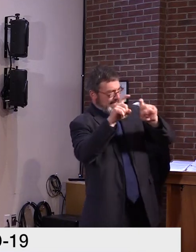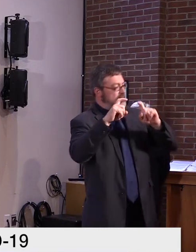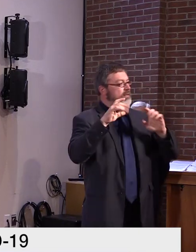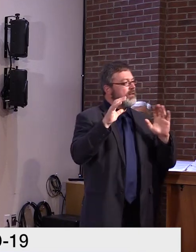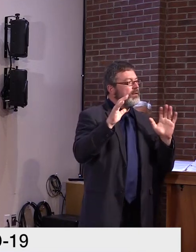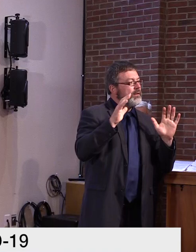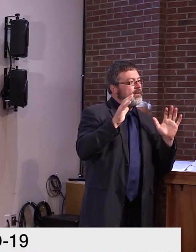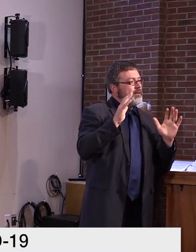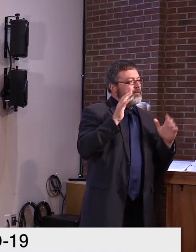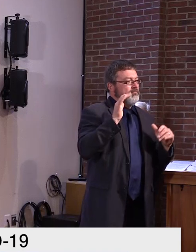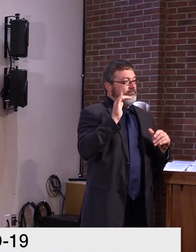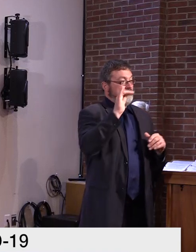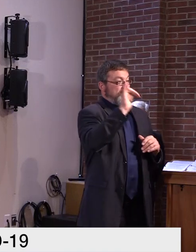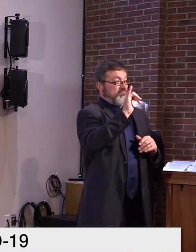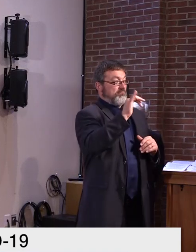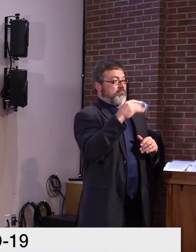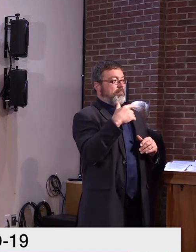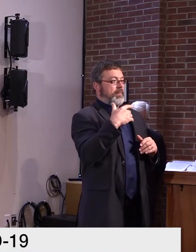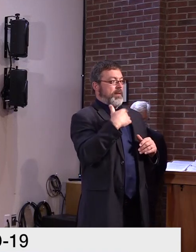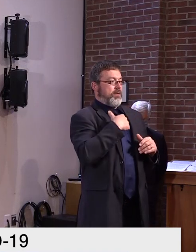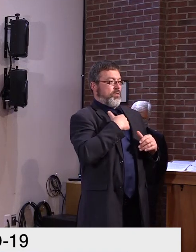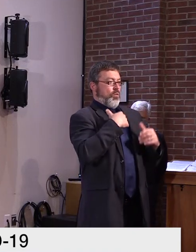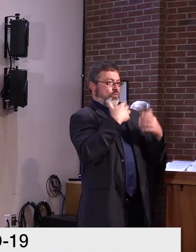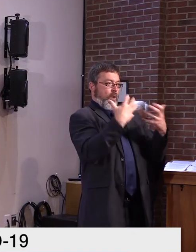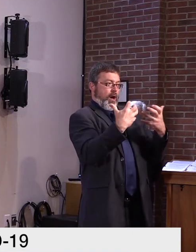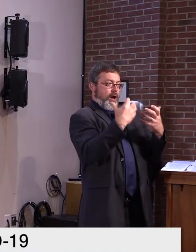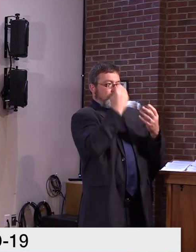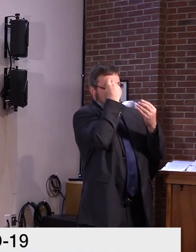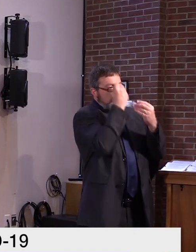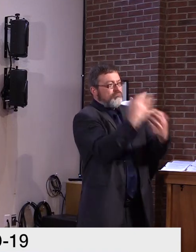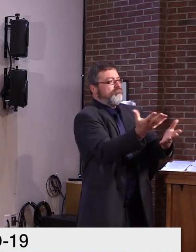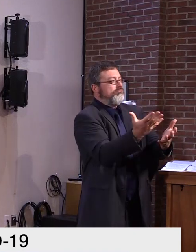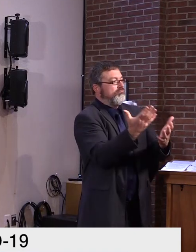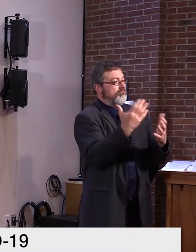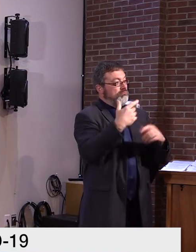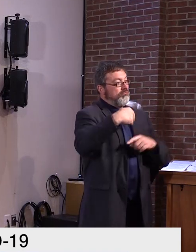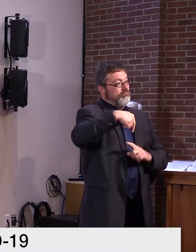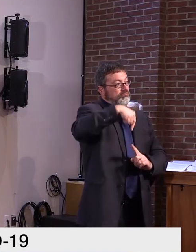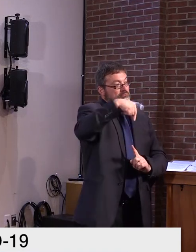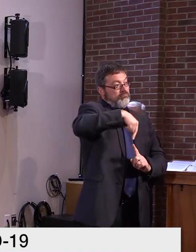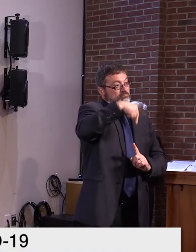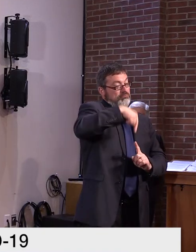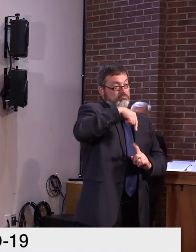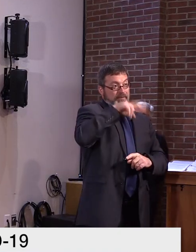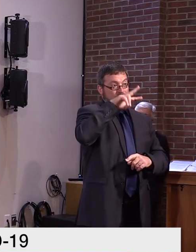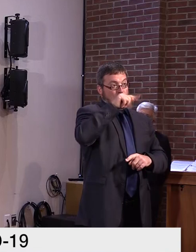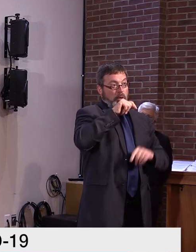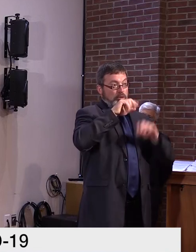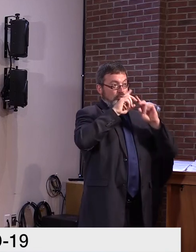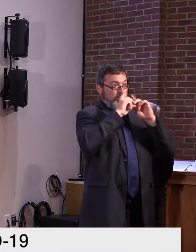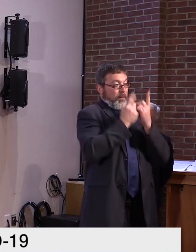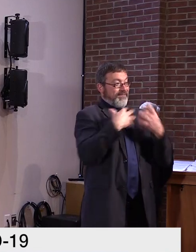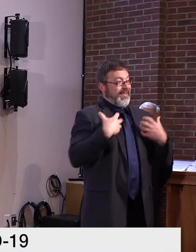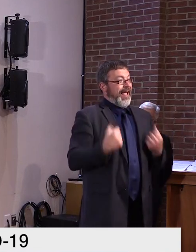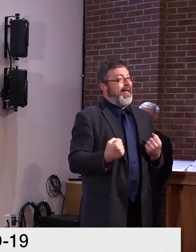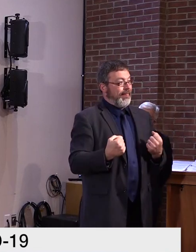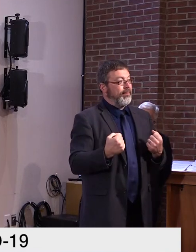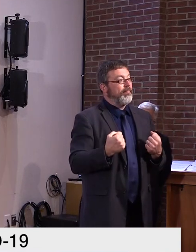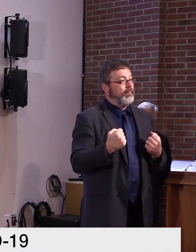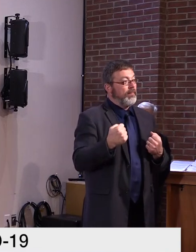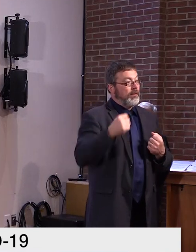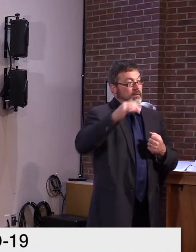Department is keeping a close watch on the vaccine development process to be sure that we can trust